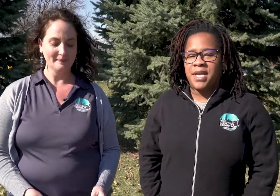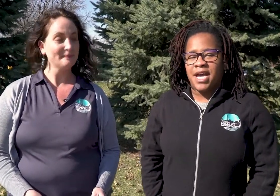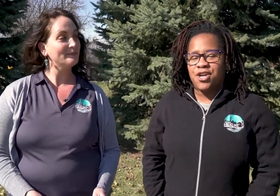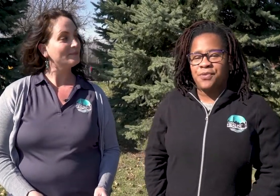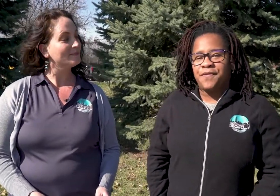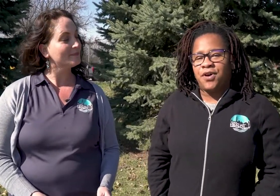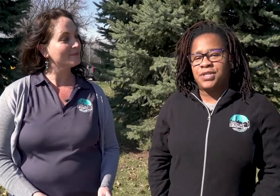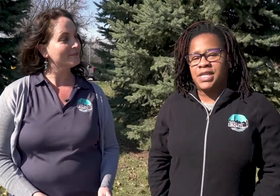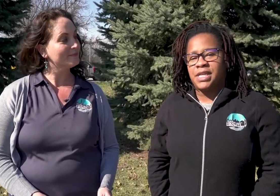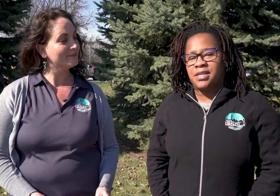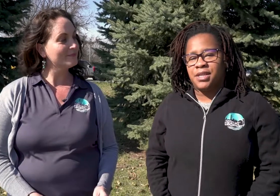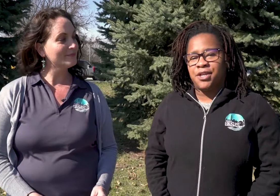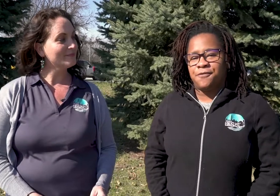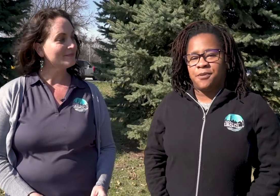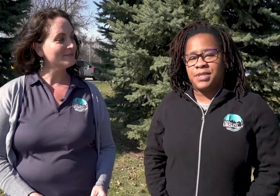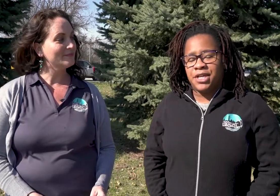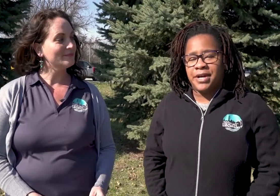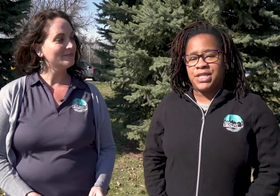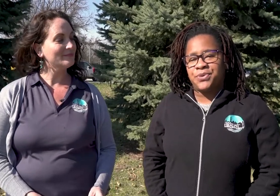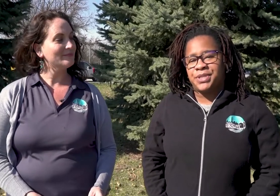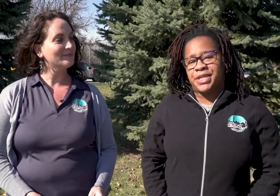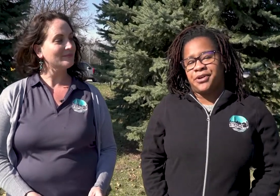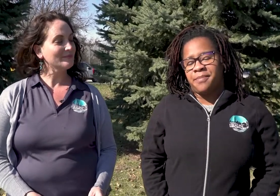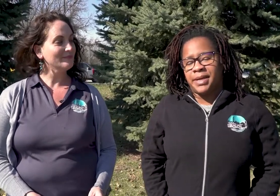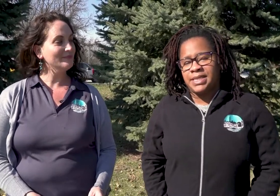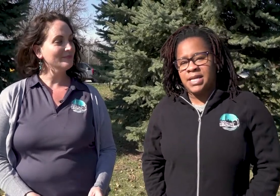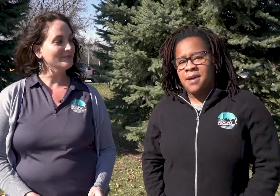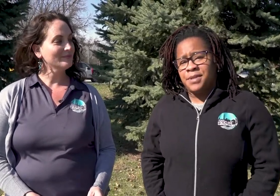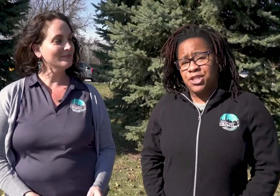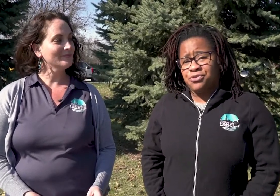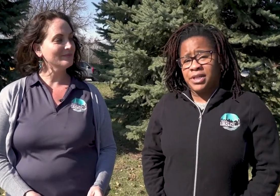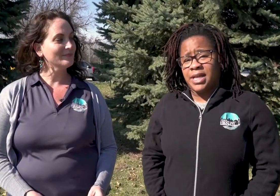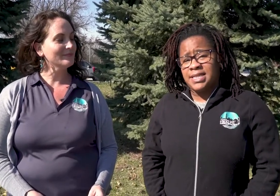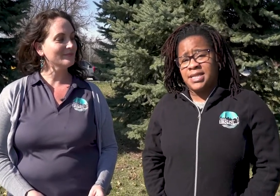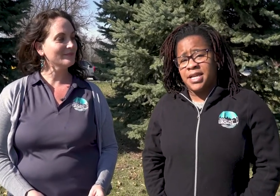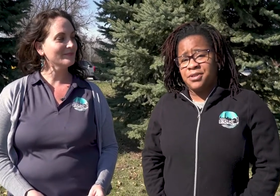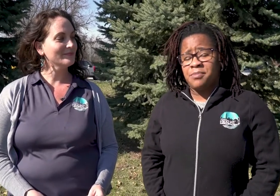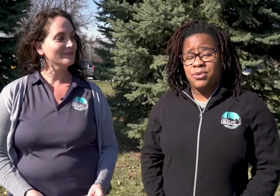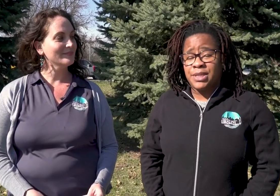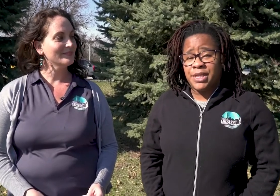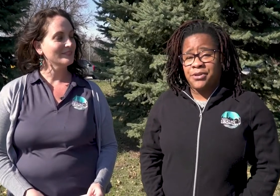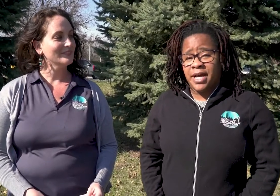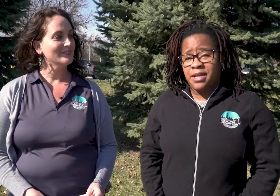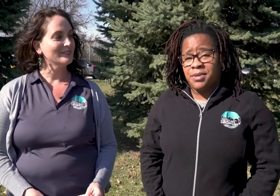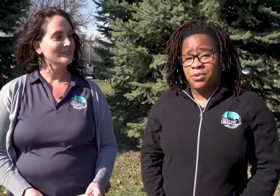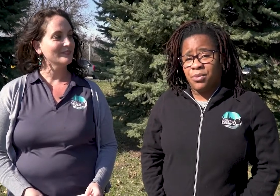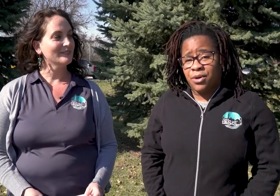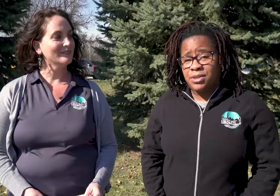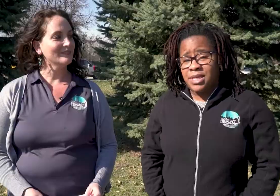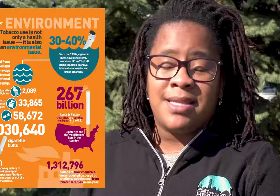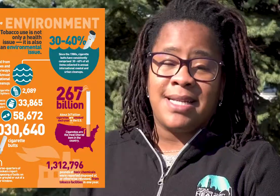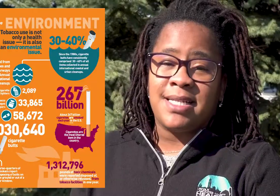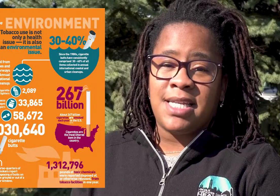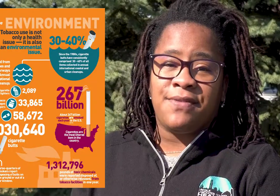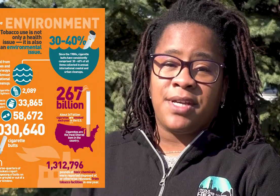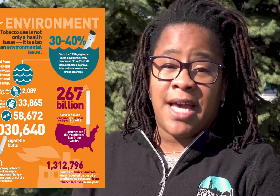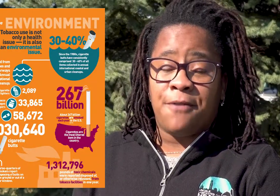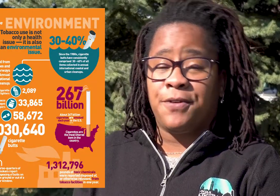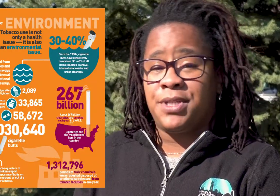I know we've all seen the litter from cigarettes or cigarette butts, but did you realize that they are the most littered item in the world? That doesn't even account for the